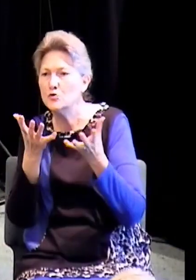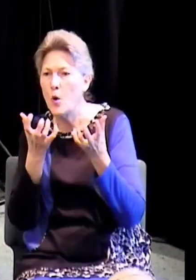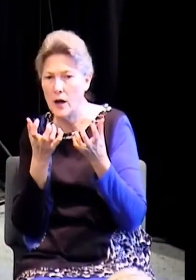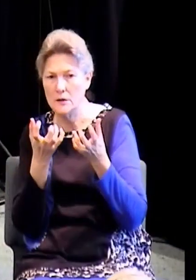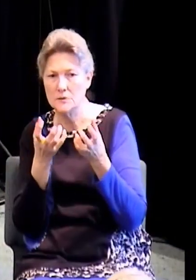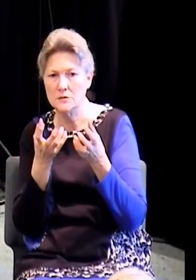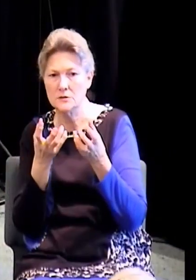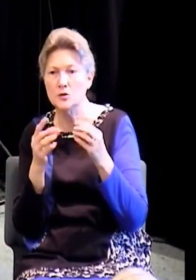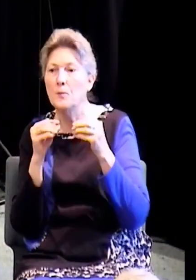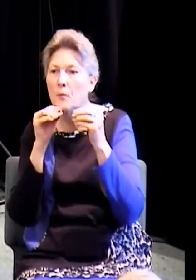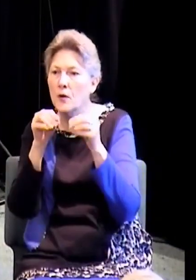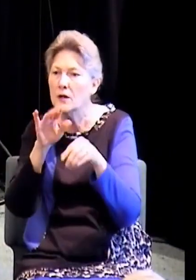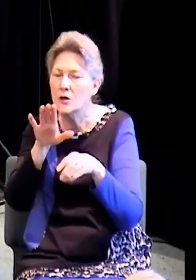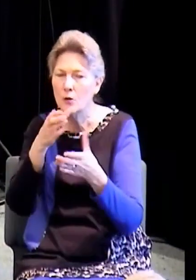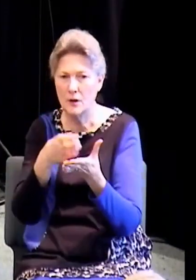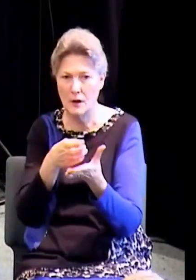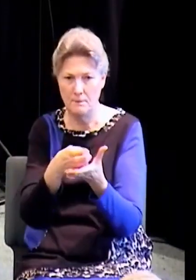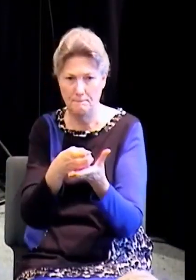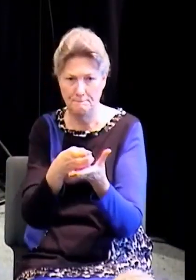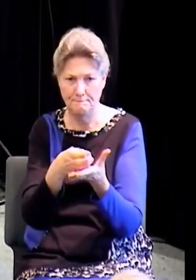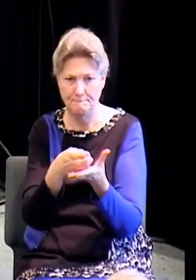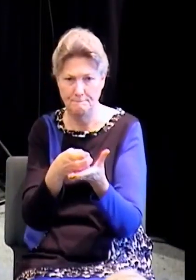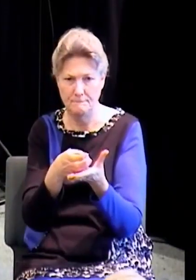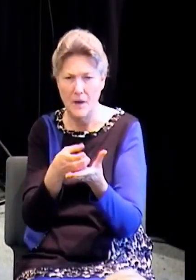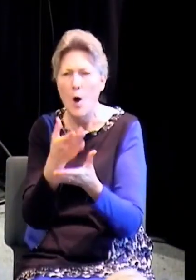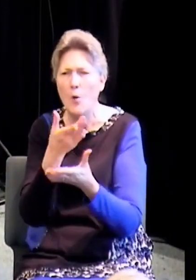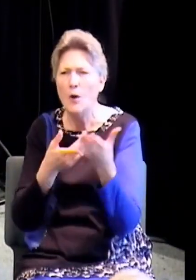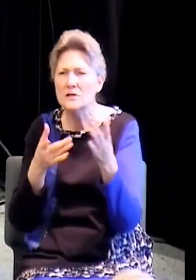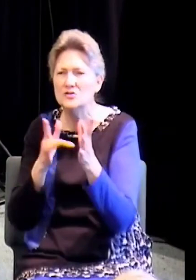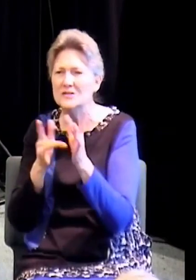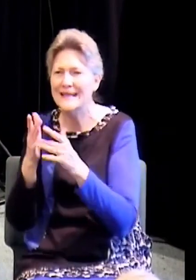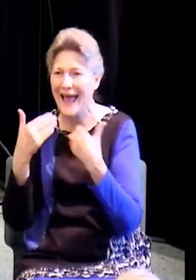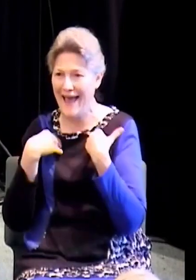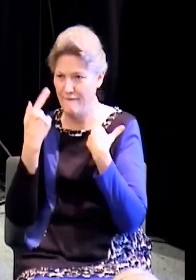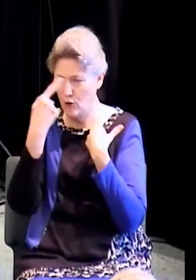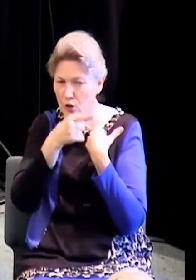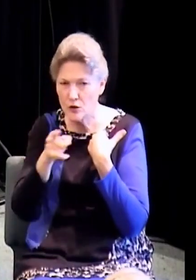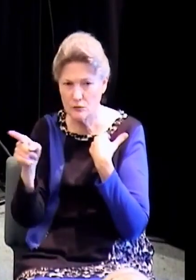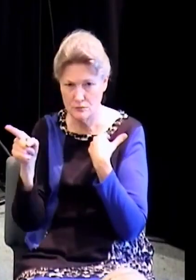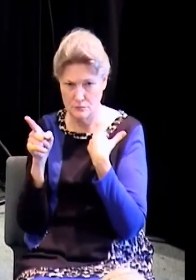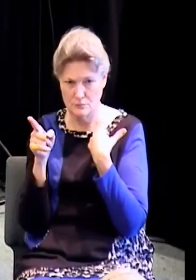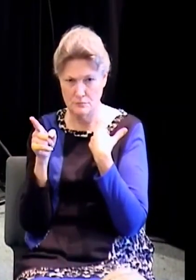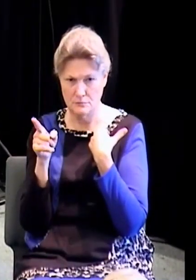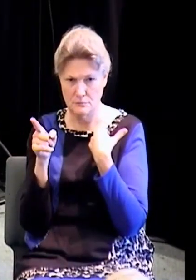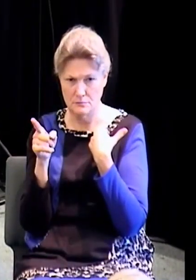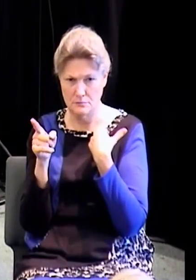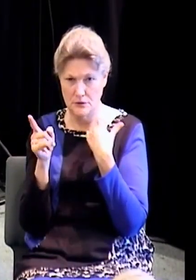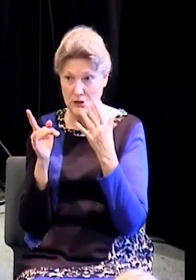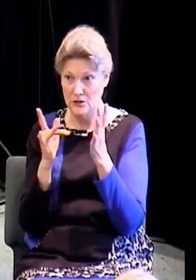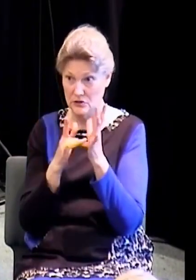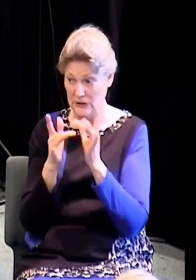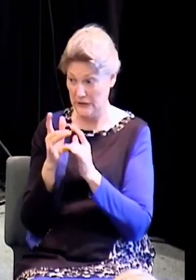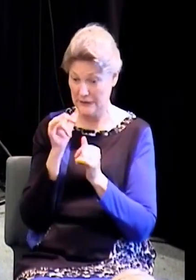cup today? What does he have for you? Jesus didn't say, I came that you might eat.